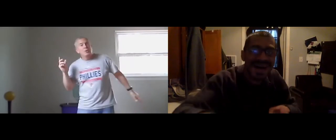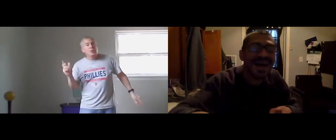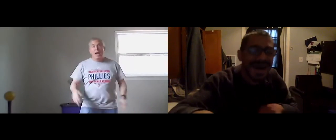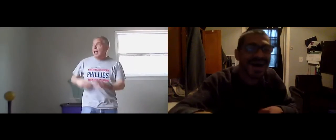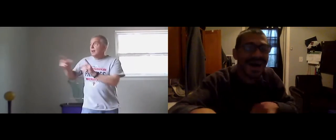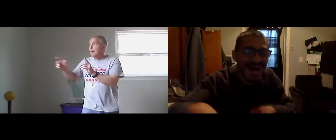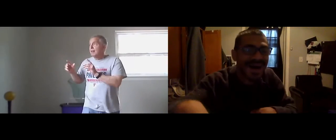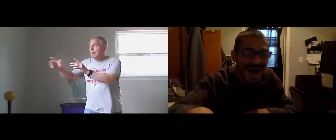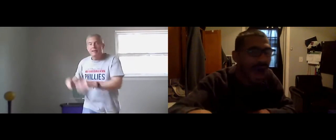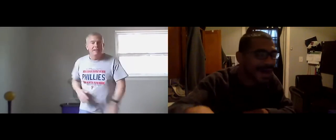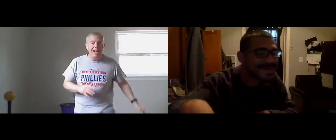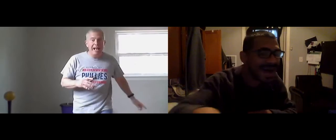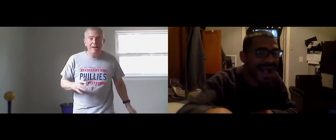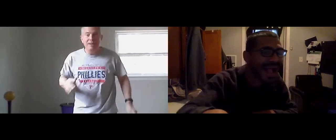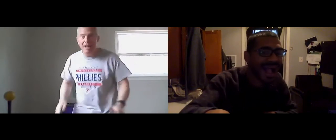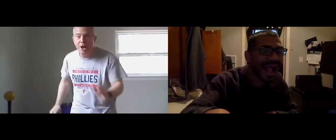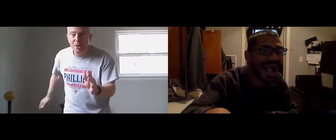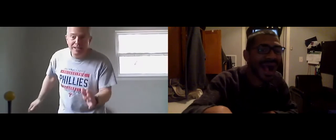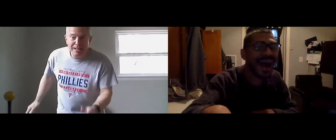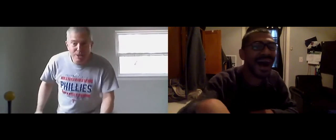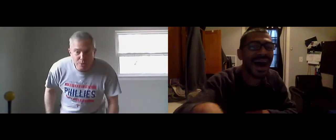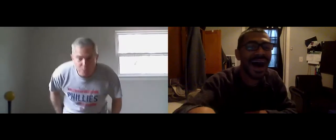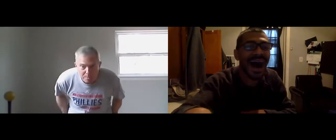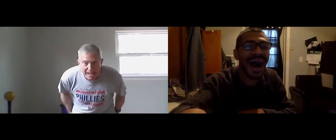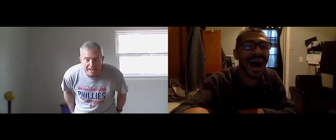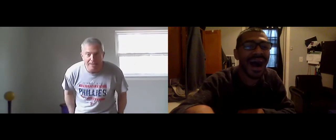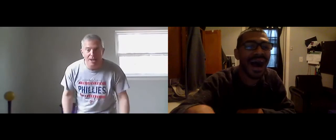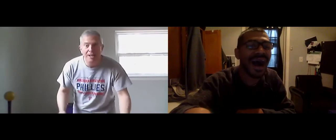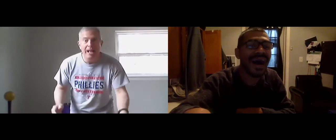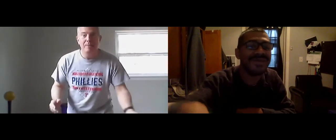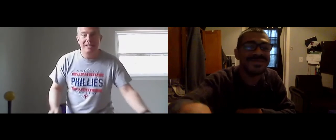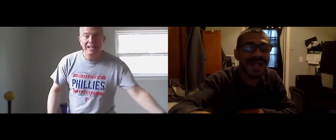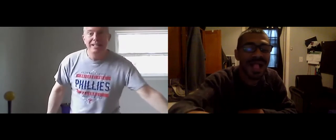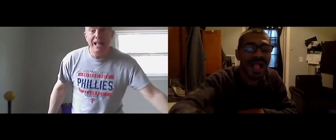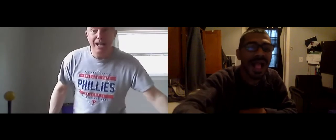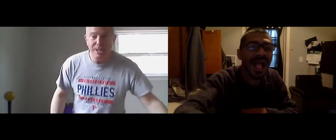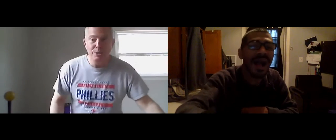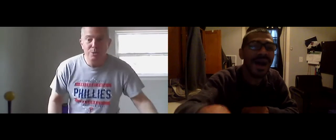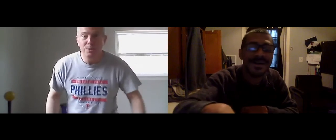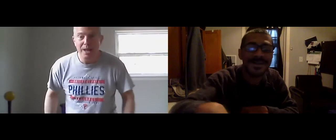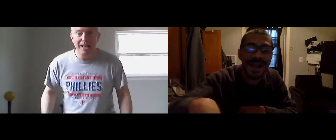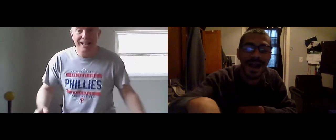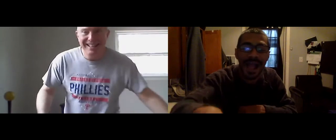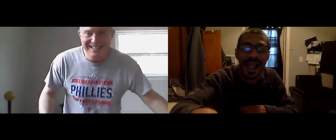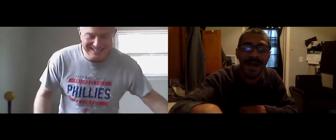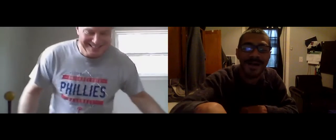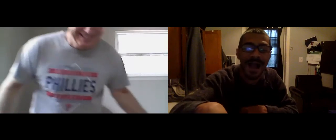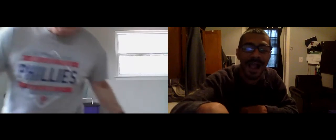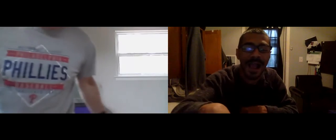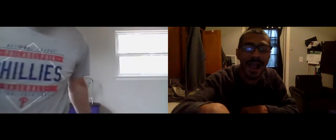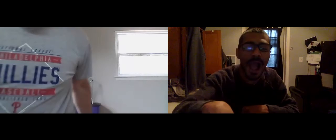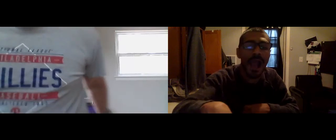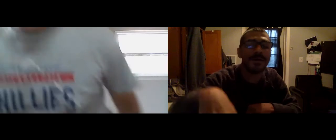you. Because I'm happy. along if you feel like that's what you want to do. Hey,